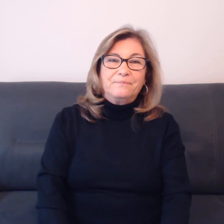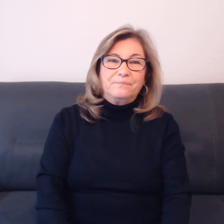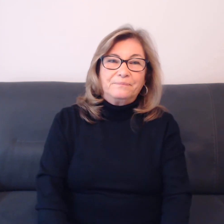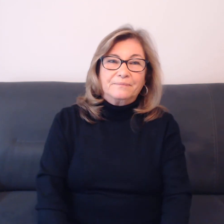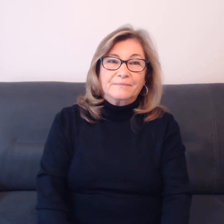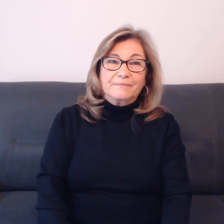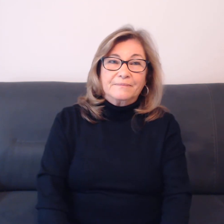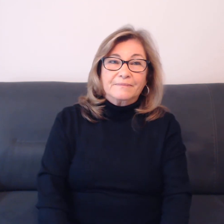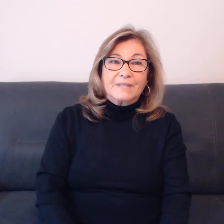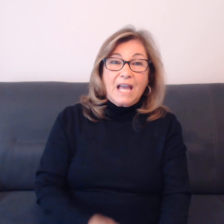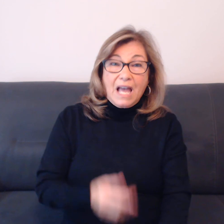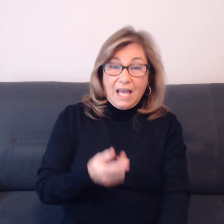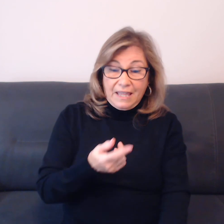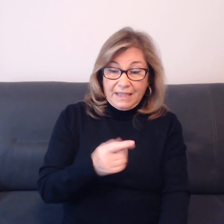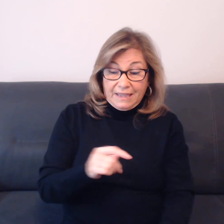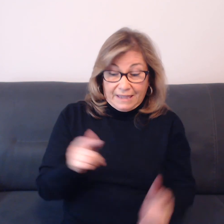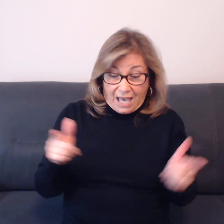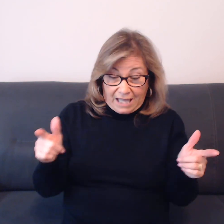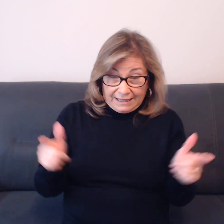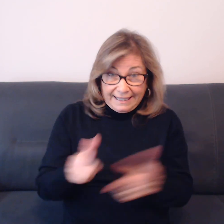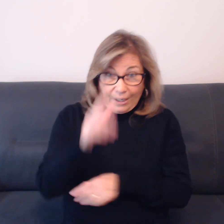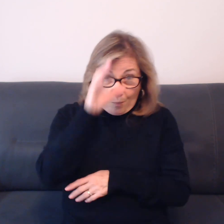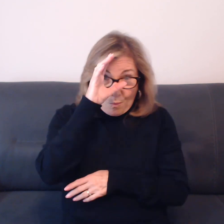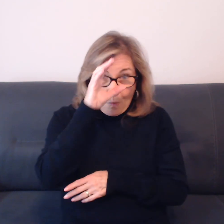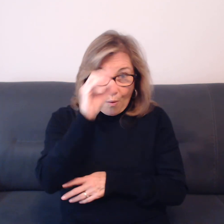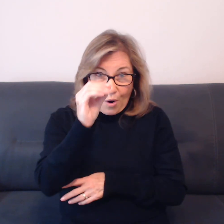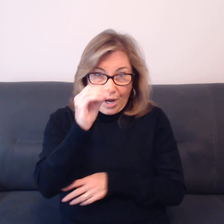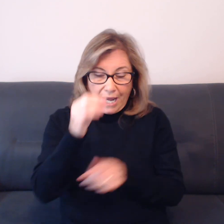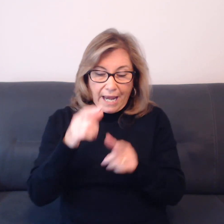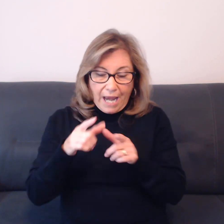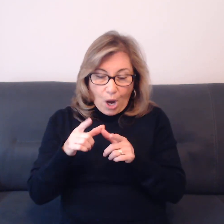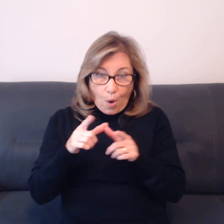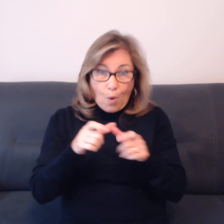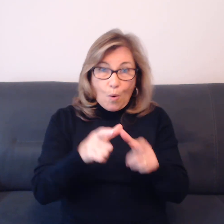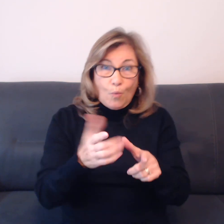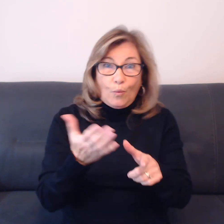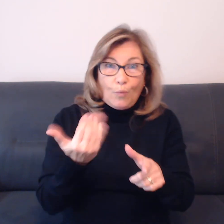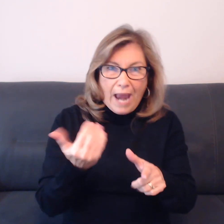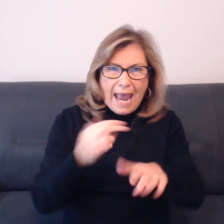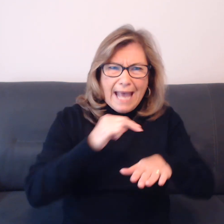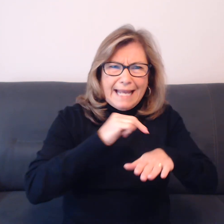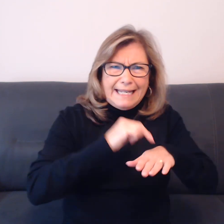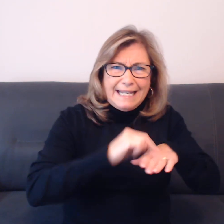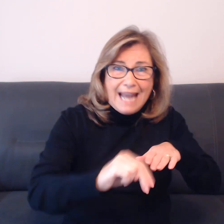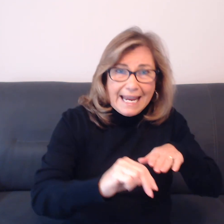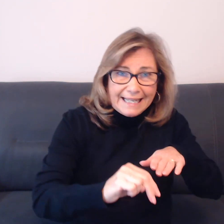The little boy ran naked down the street.